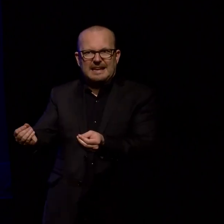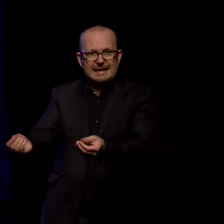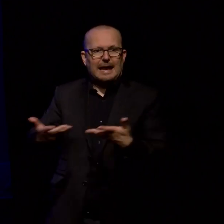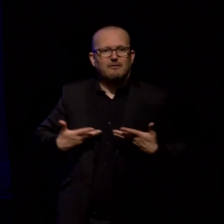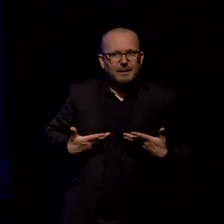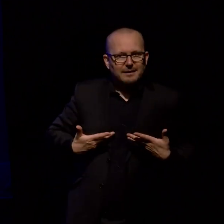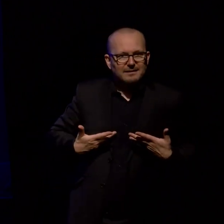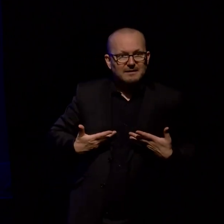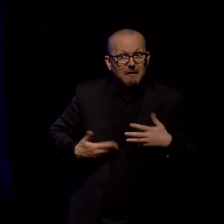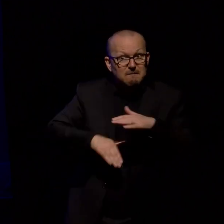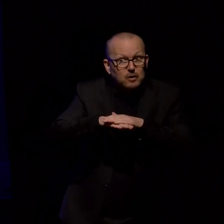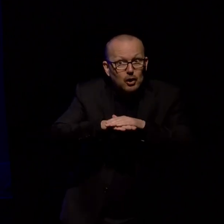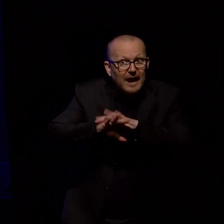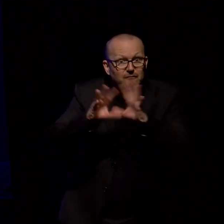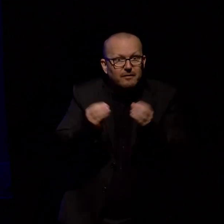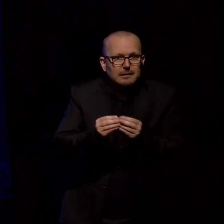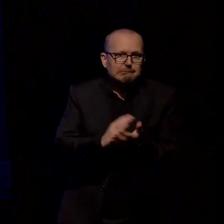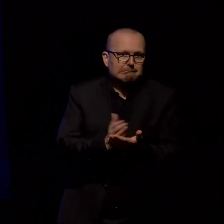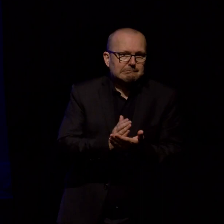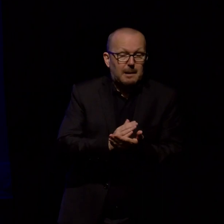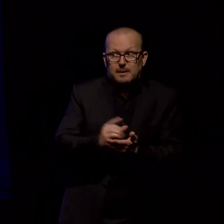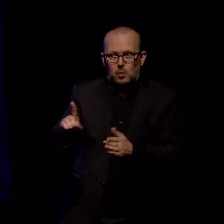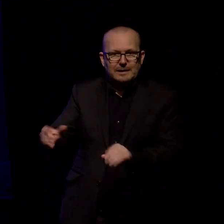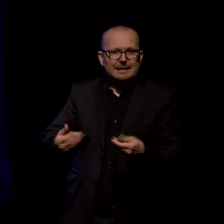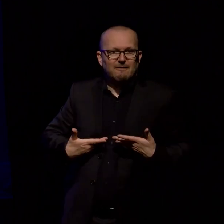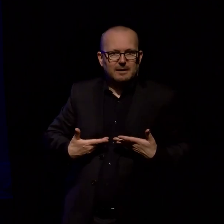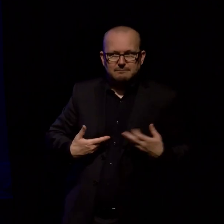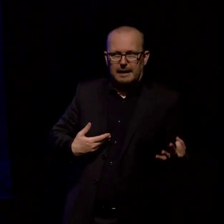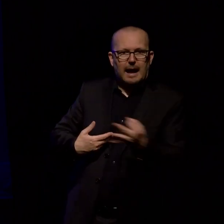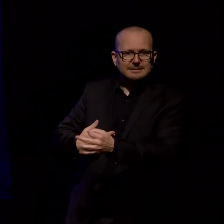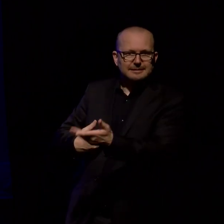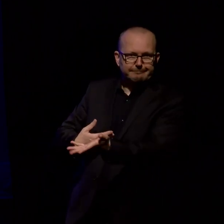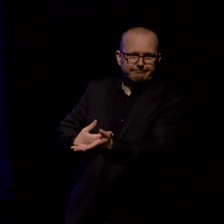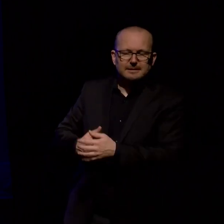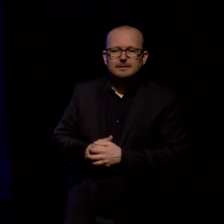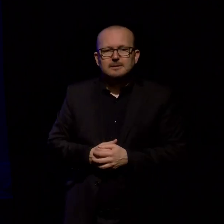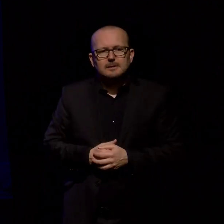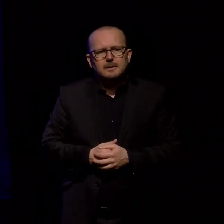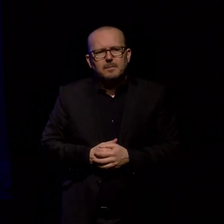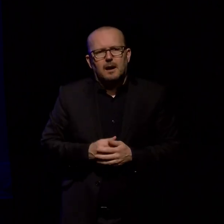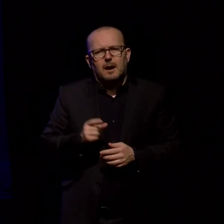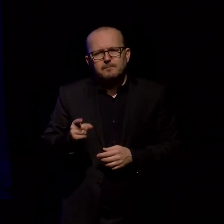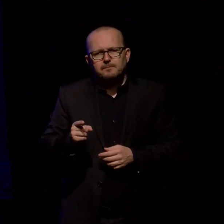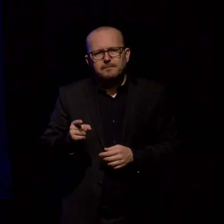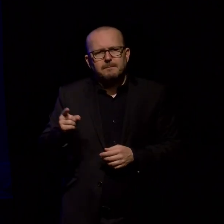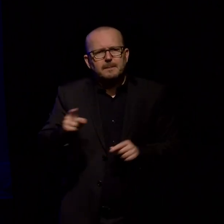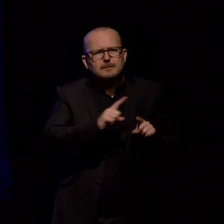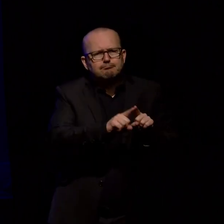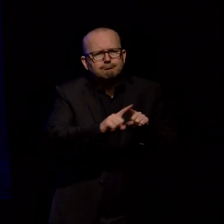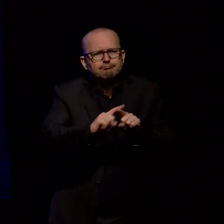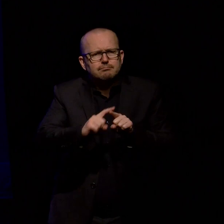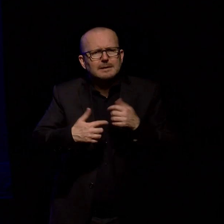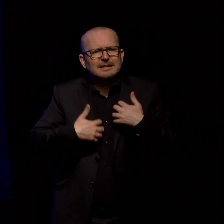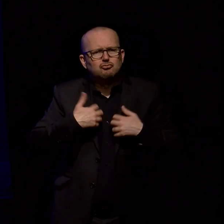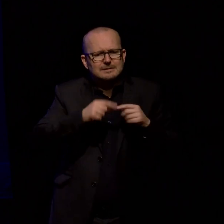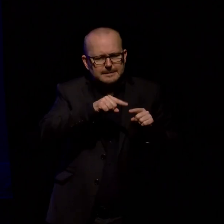don't think it's all of the artworks in the collection it's just ask Adrian but there was like all these interesting peaks